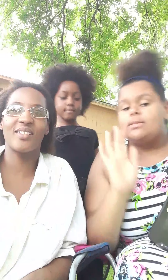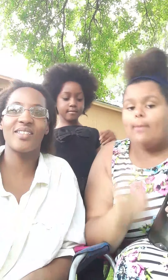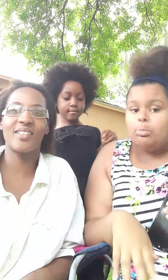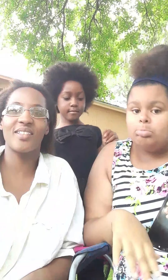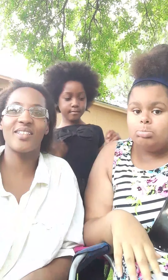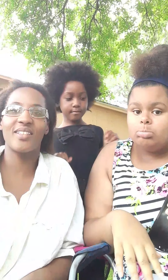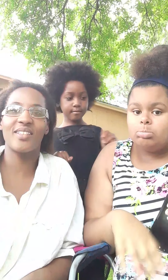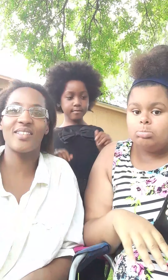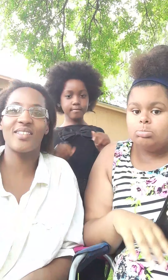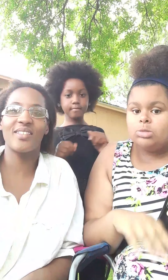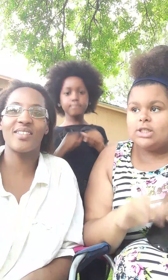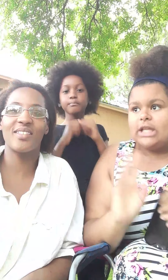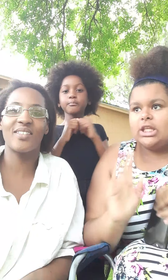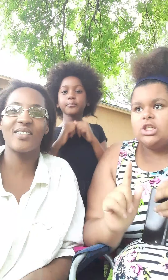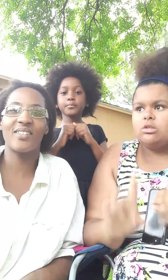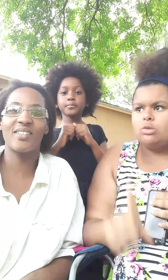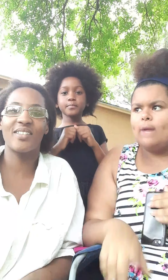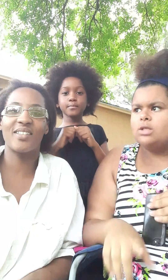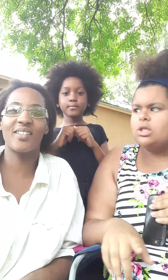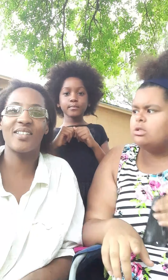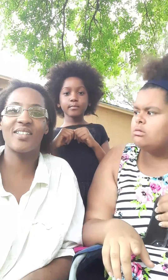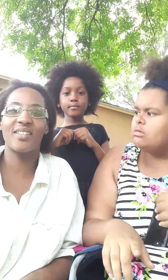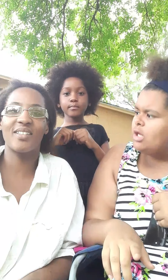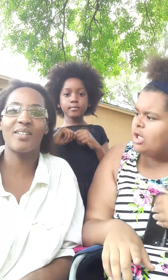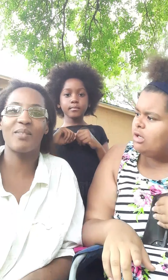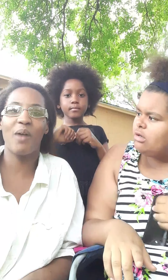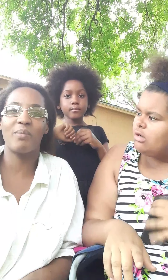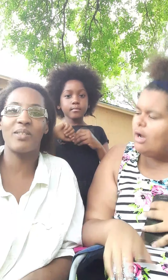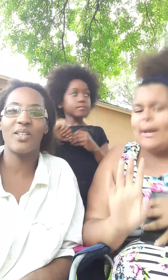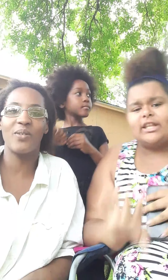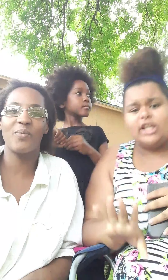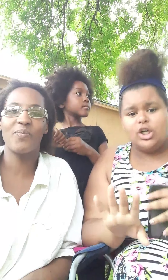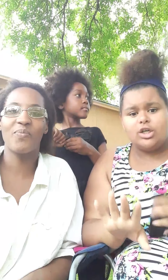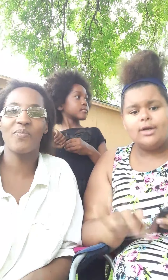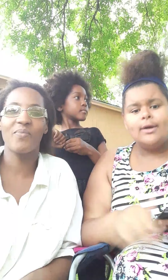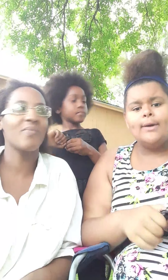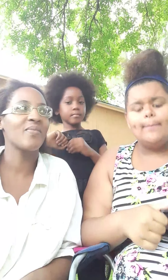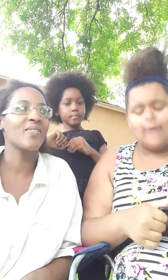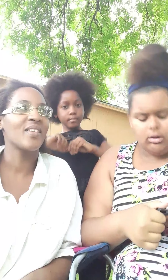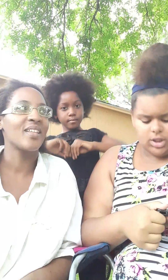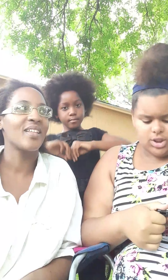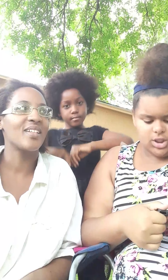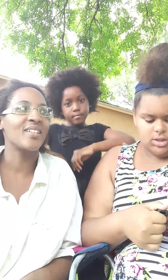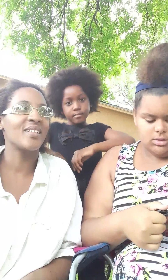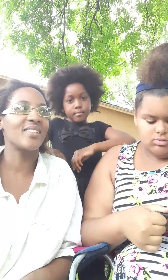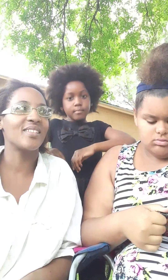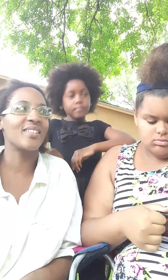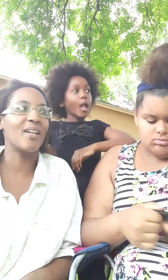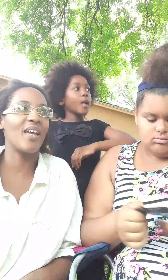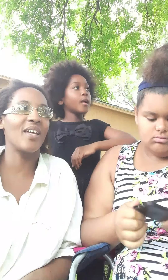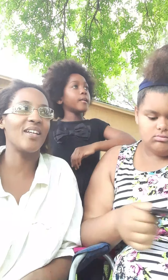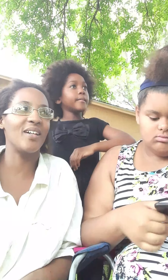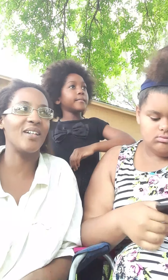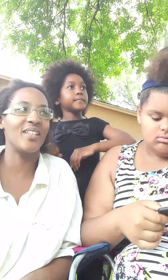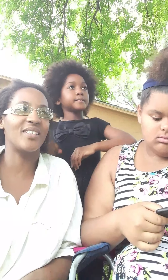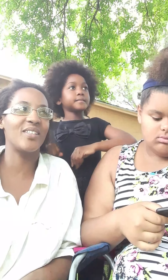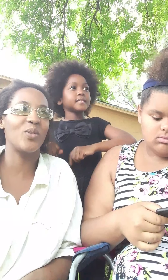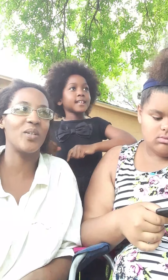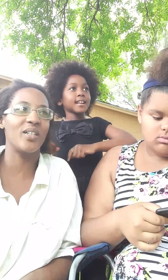mom because i think she subscribed to me probably i'm gonna have to look but i don't think she is though and uh let's see who else